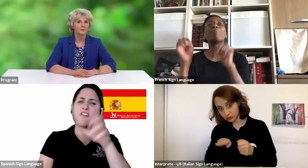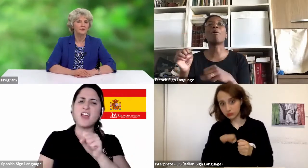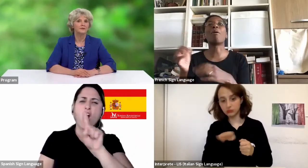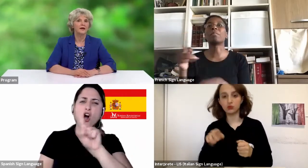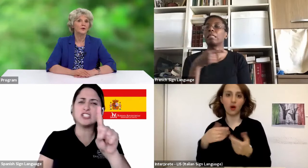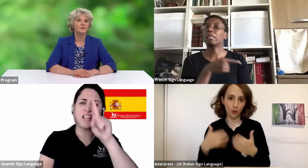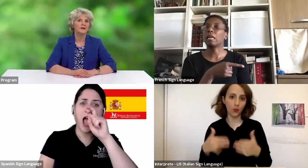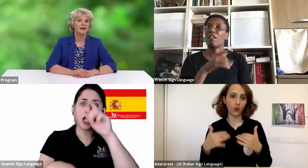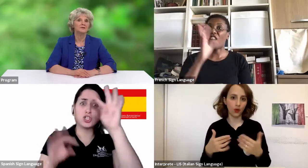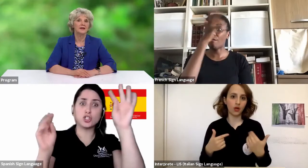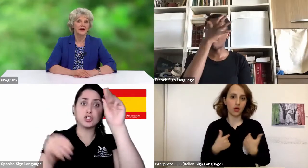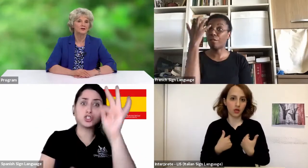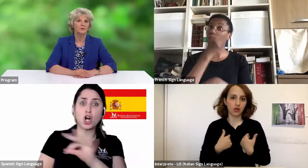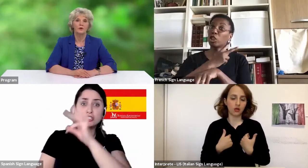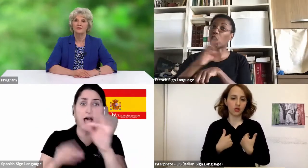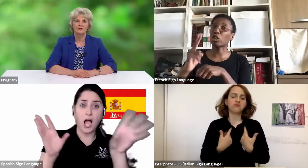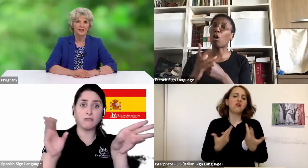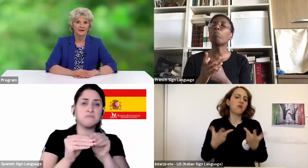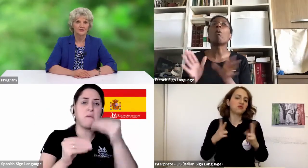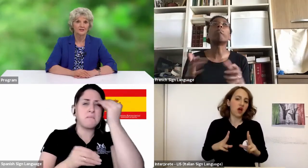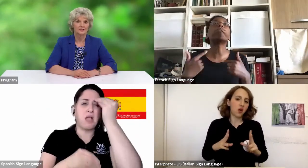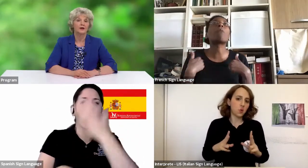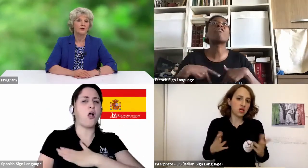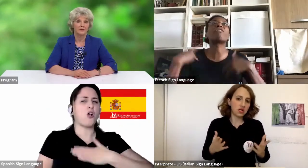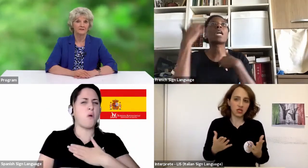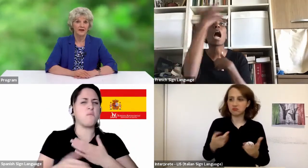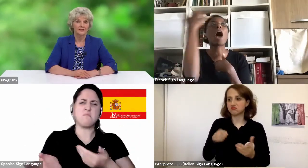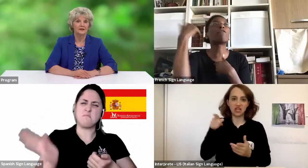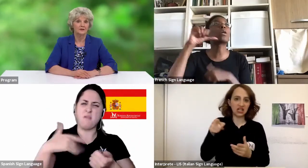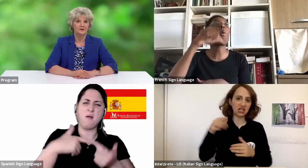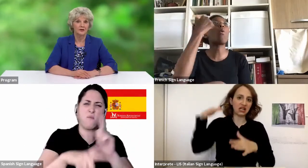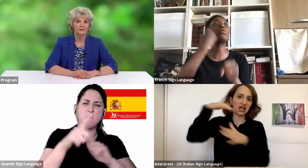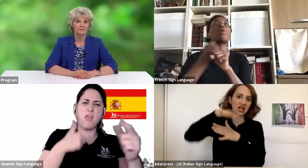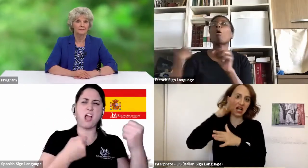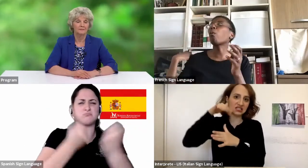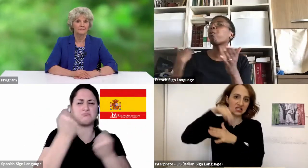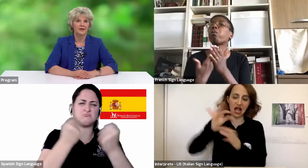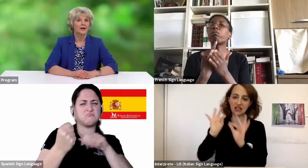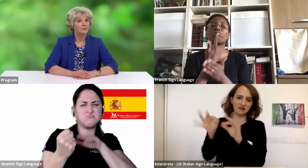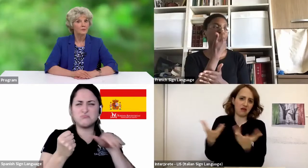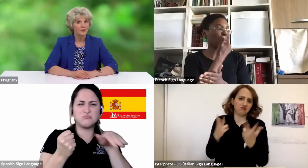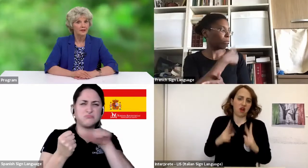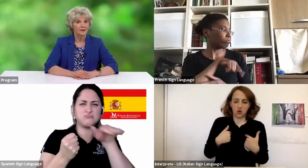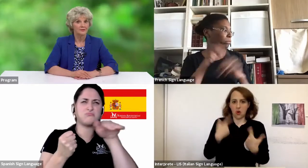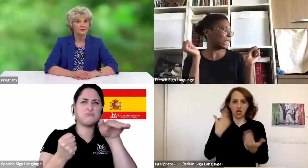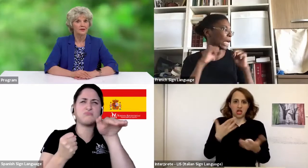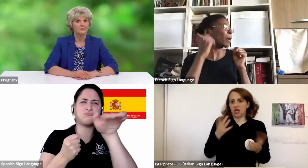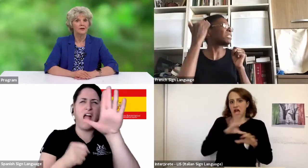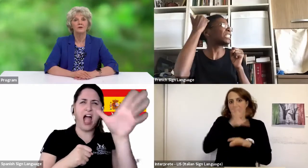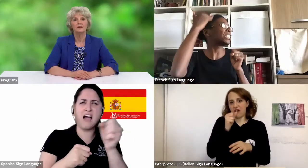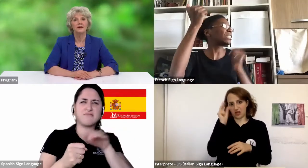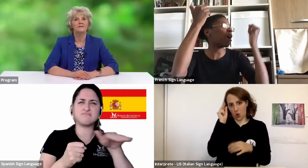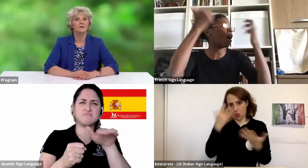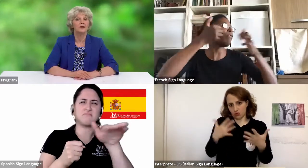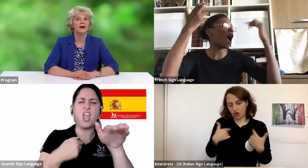comfortable that we would be able to handle whatever challenges we might face on the trip. And we prayed about the trip,